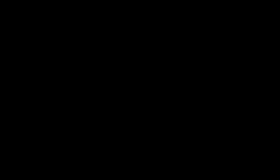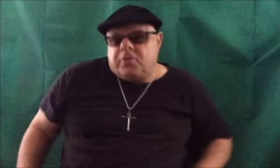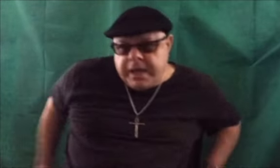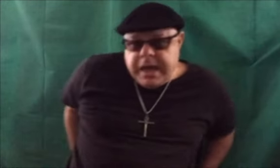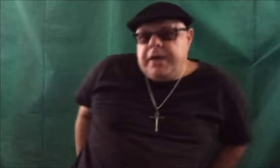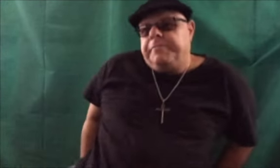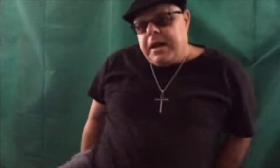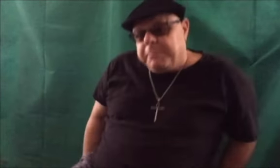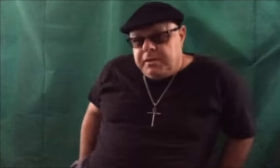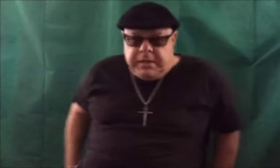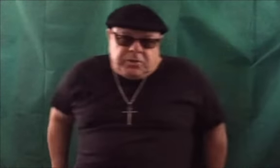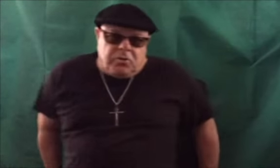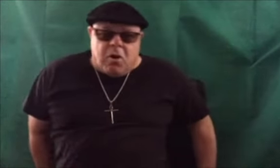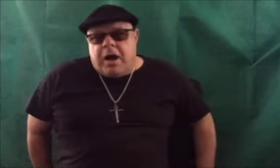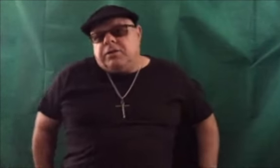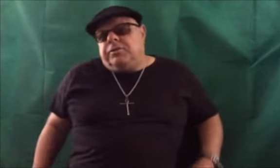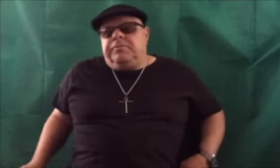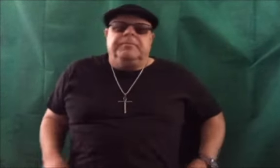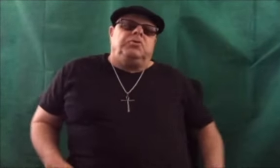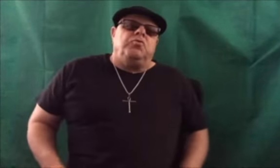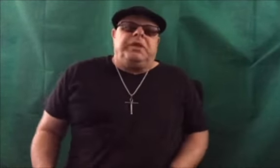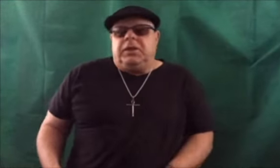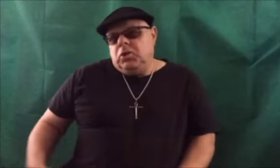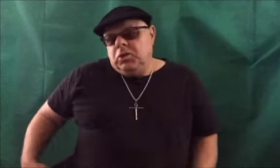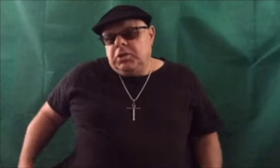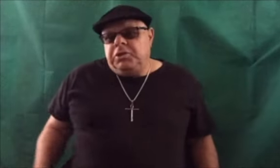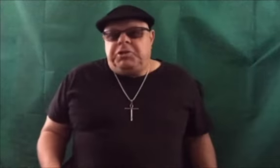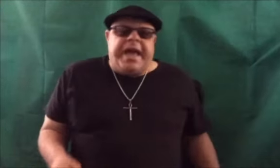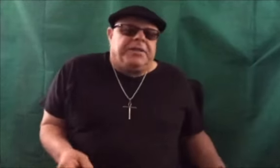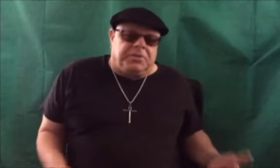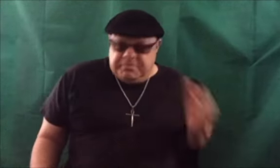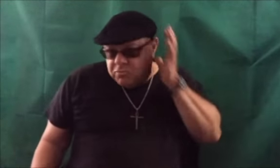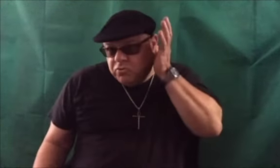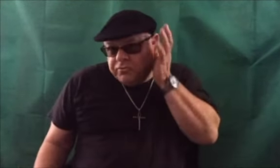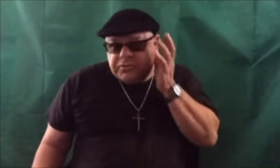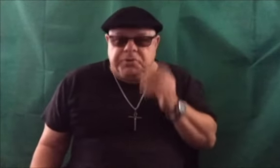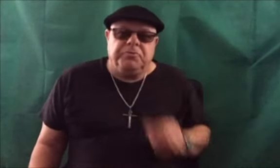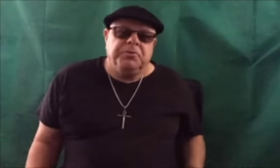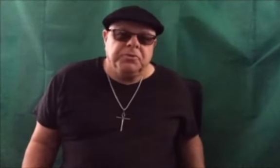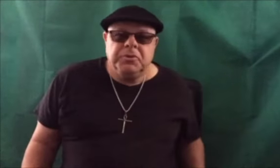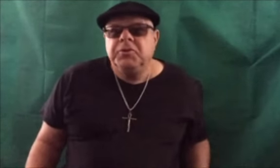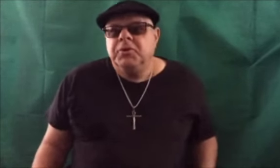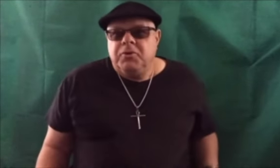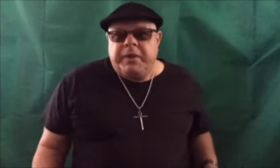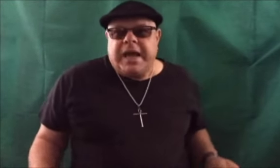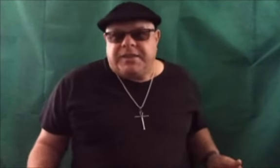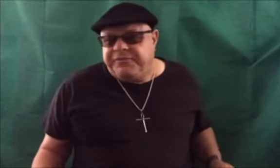Okay, now, everybody, I'm going to let you know how to do the dance moves, too. We got the